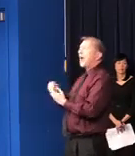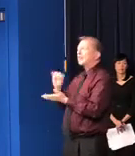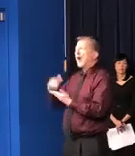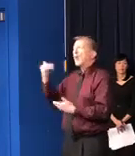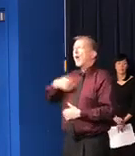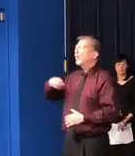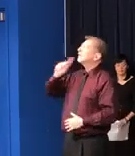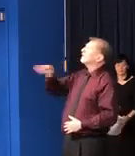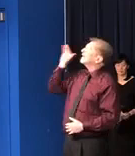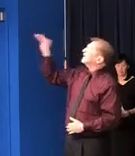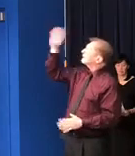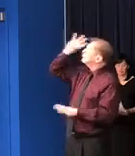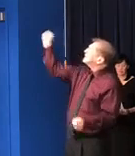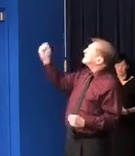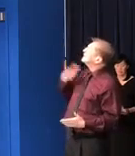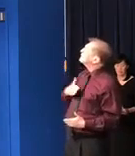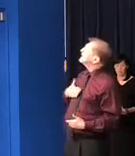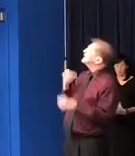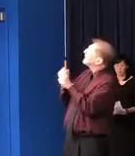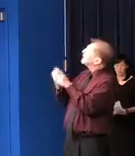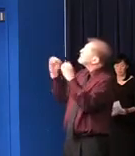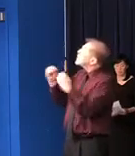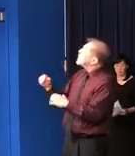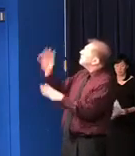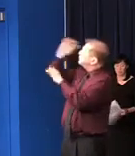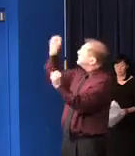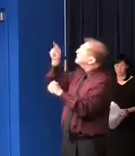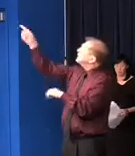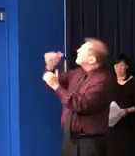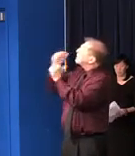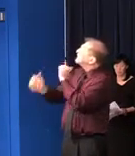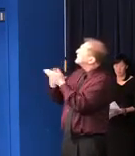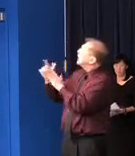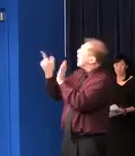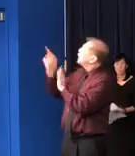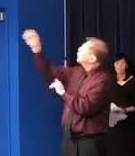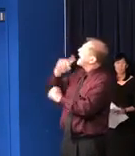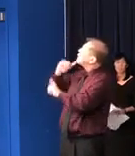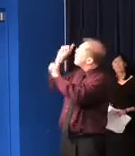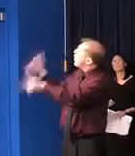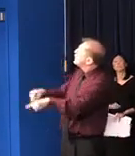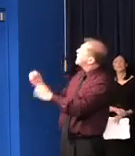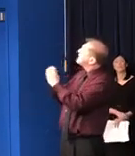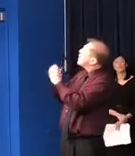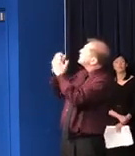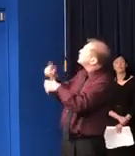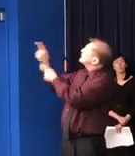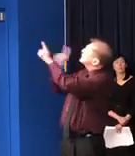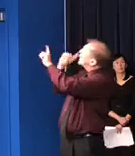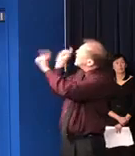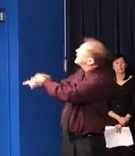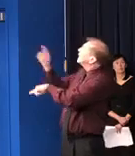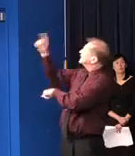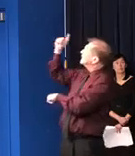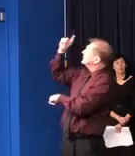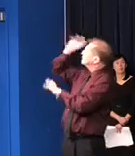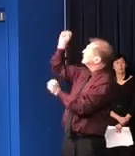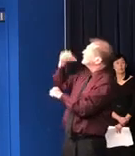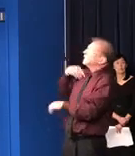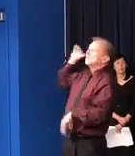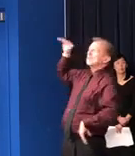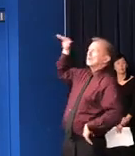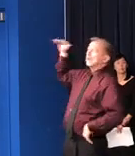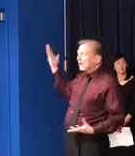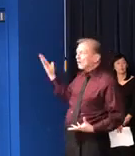Defense Production Act. It's why we asked the president to loosen up the ability of hospitals to develop their own tests, which they finally